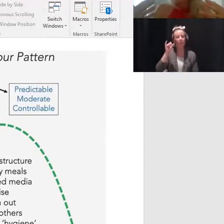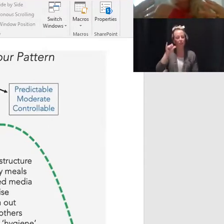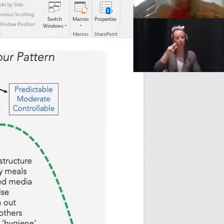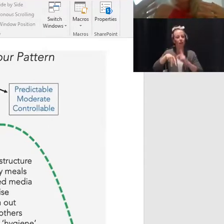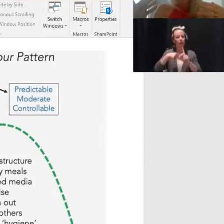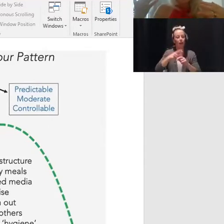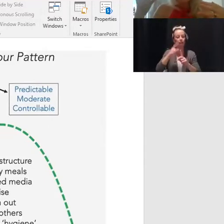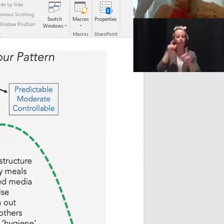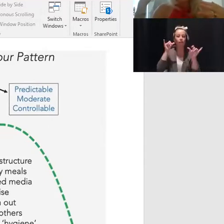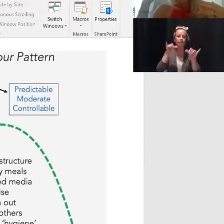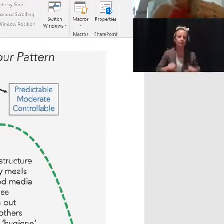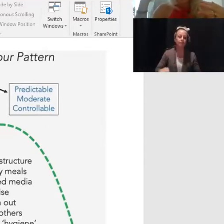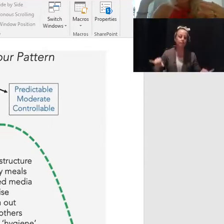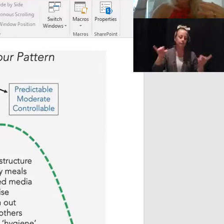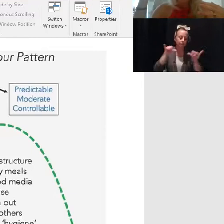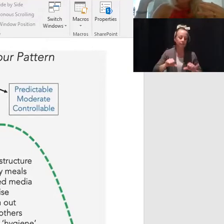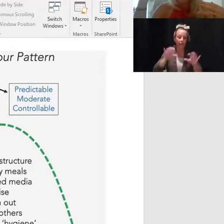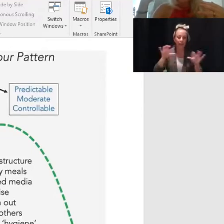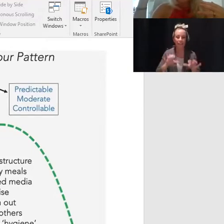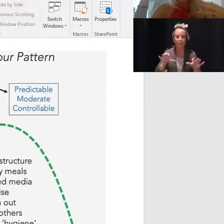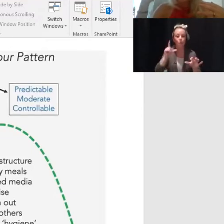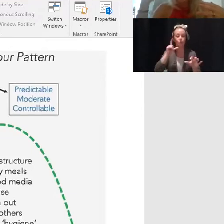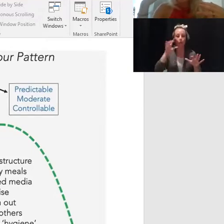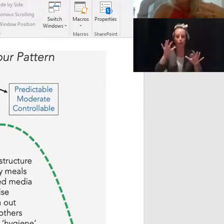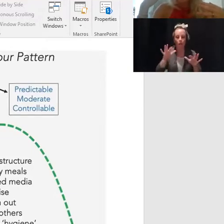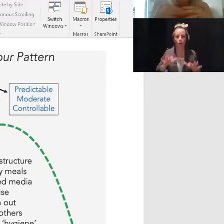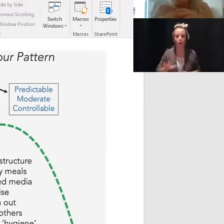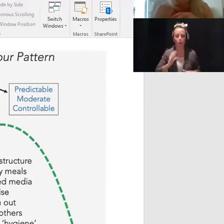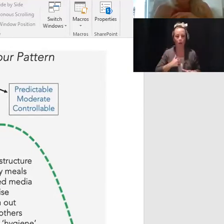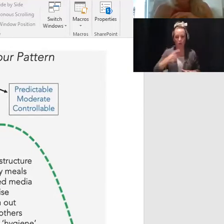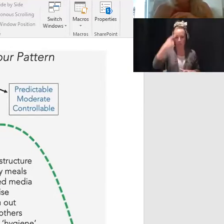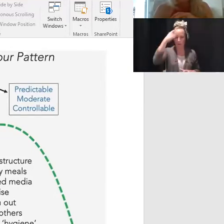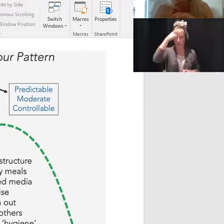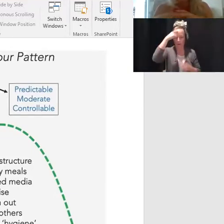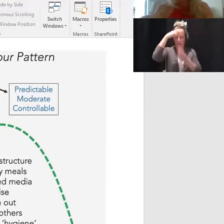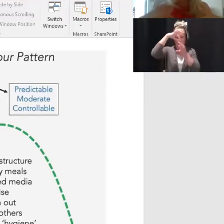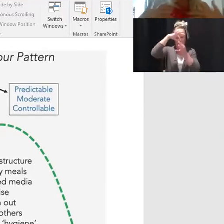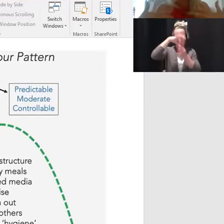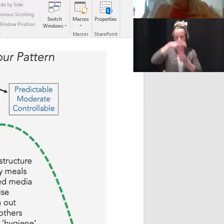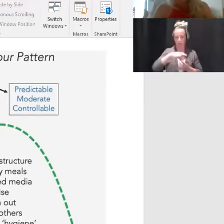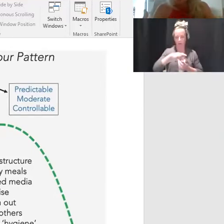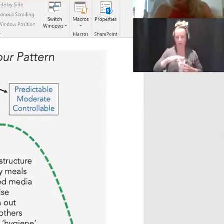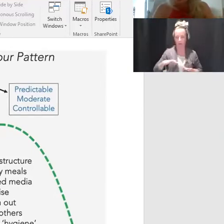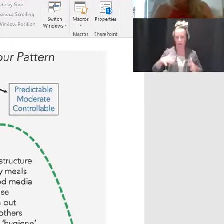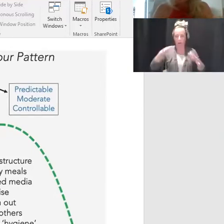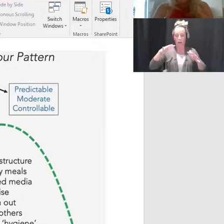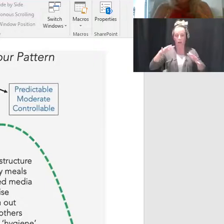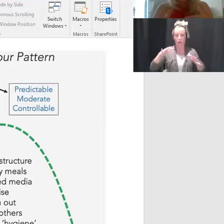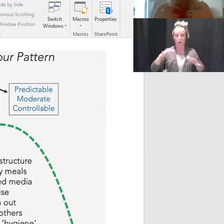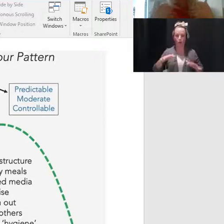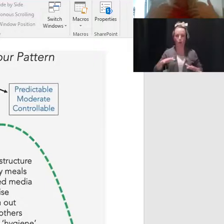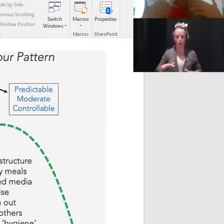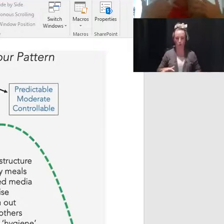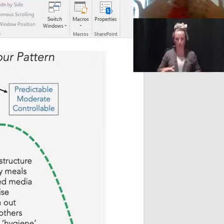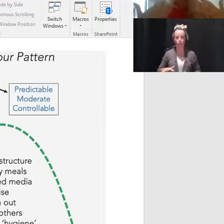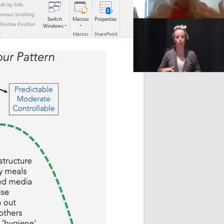have a way of calming the super anxious states in the primitive part of our brain so that we can be less aroused. We